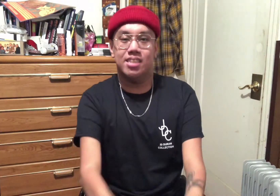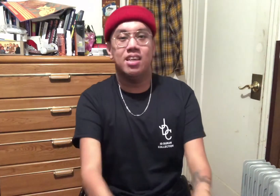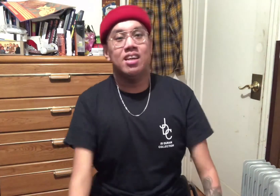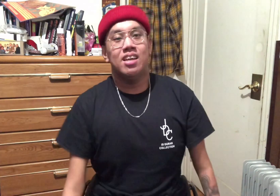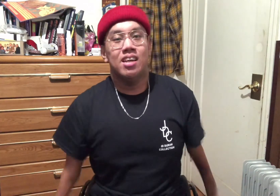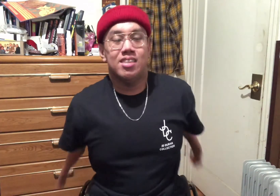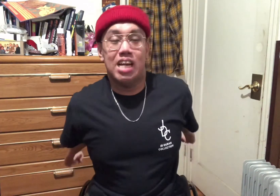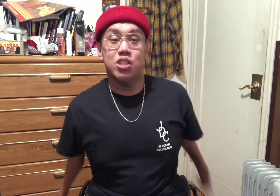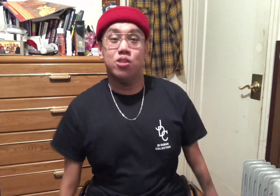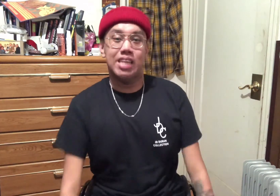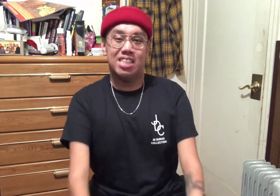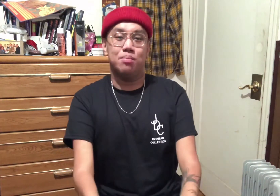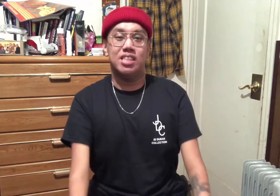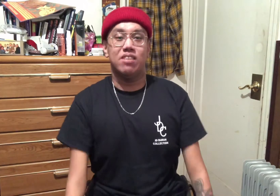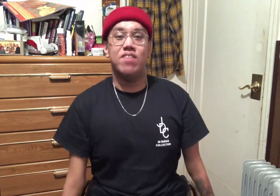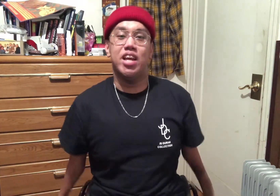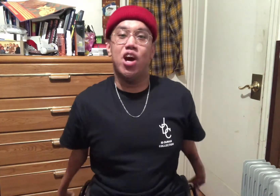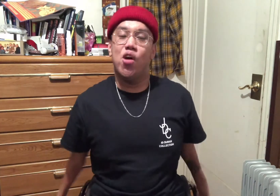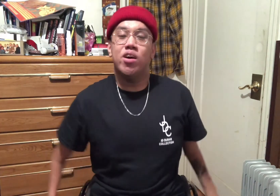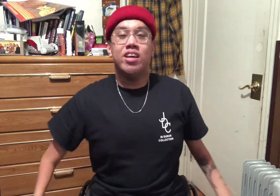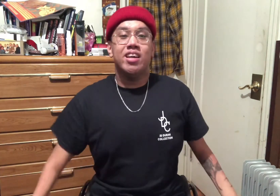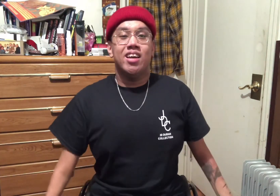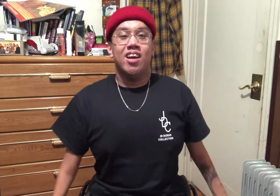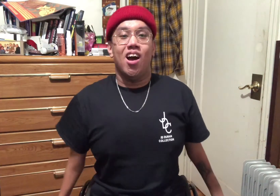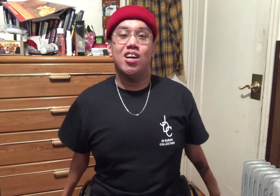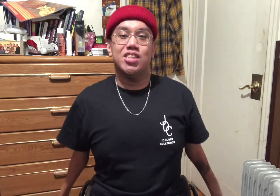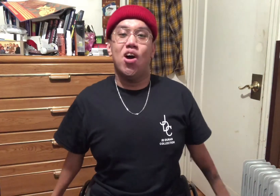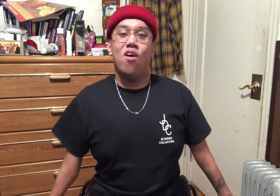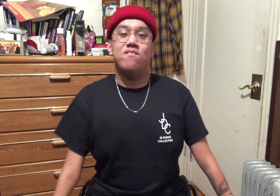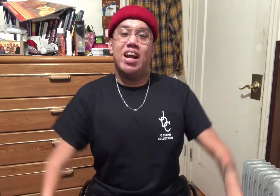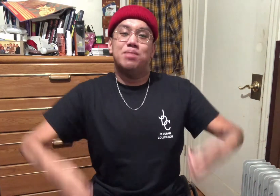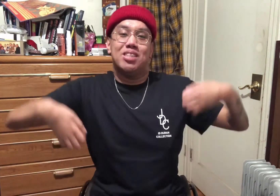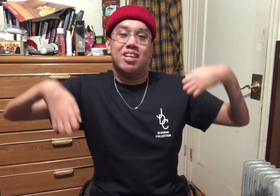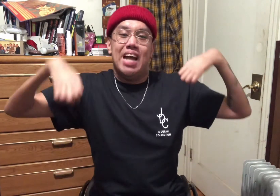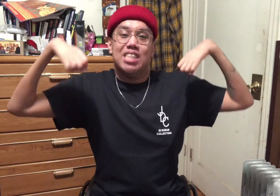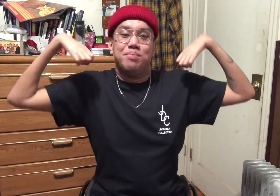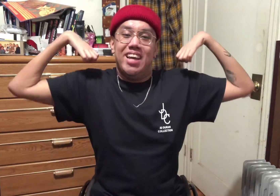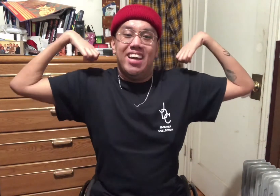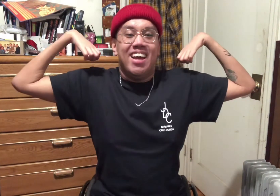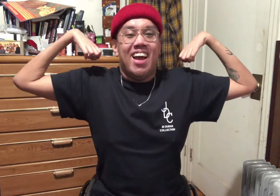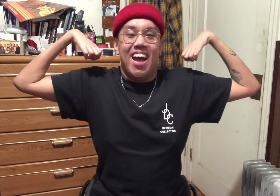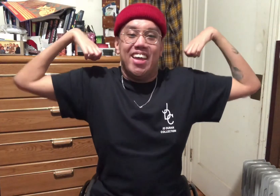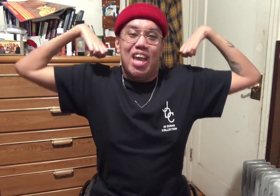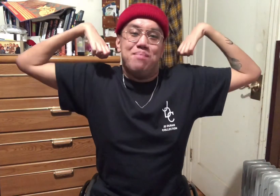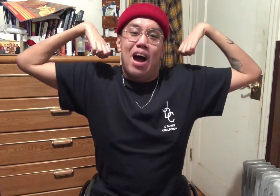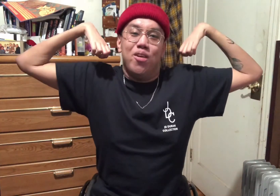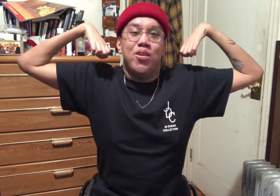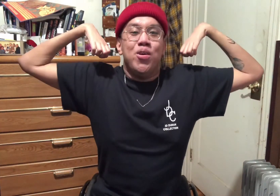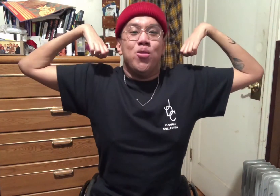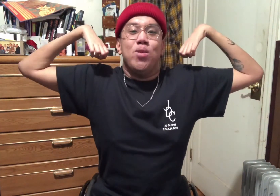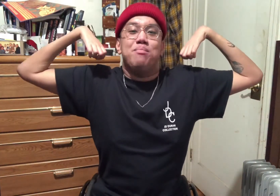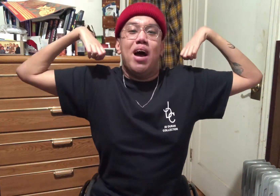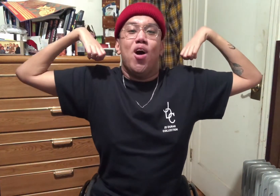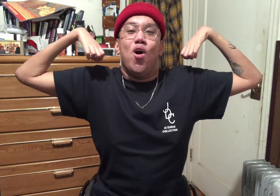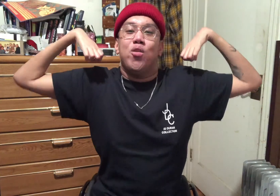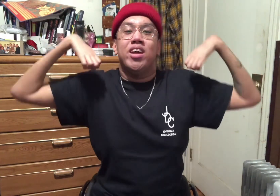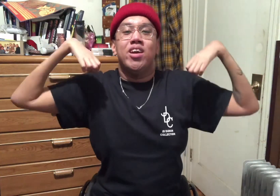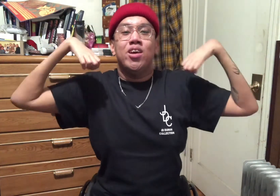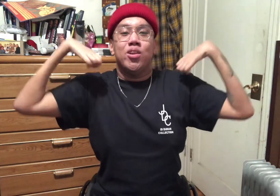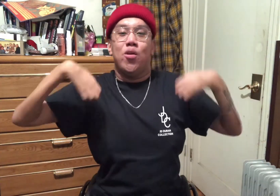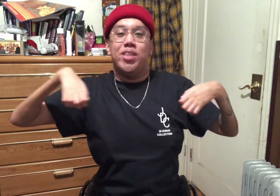Tattoo Testaments video. Also, very special announcement, I came out with my own clothing